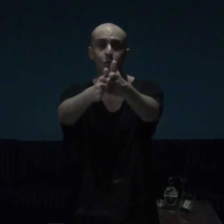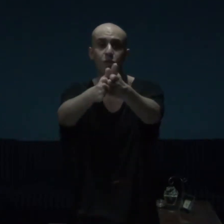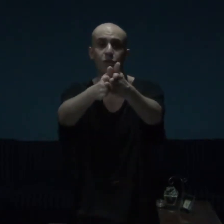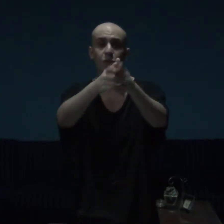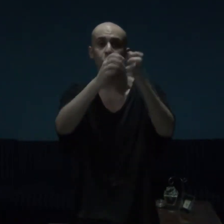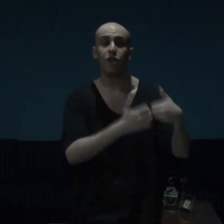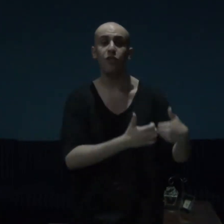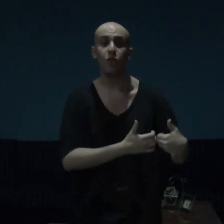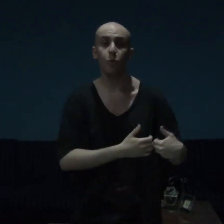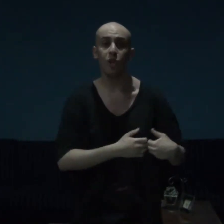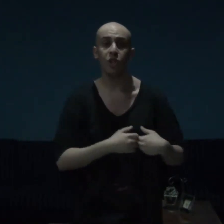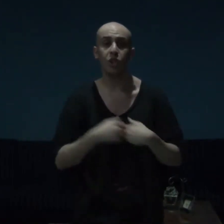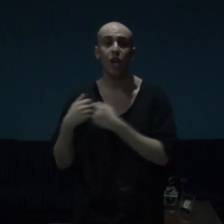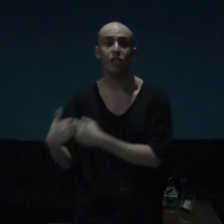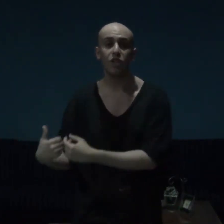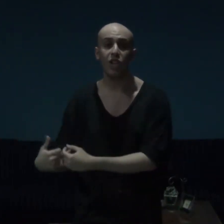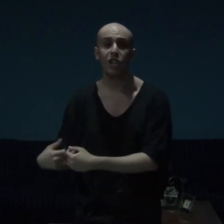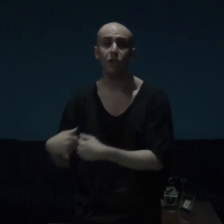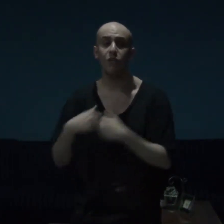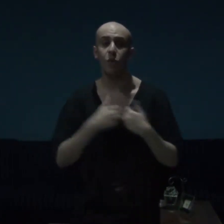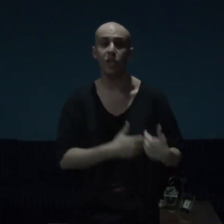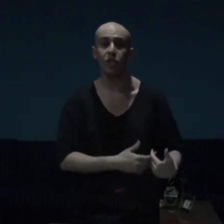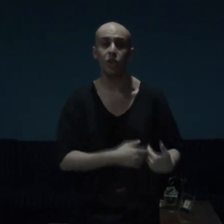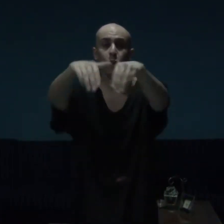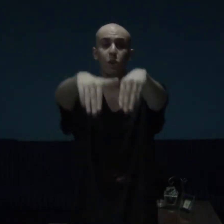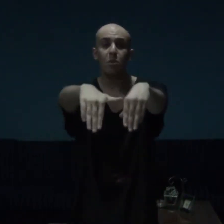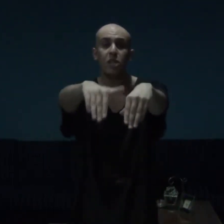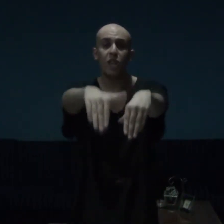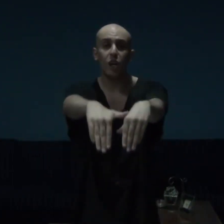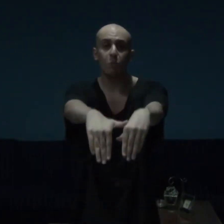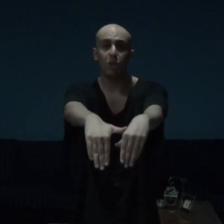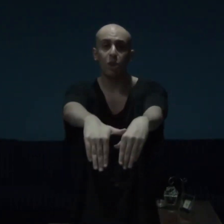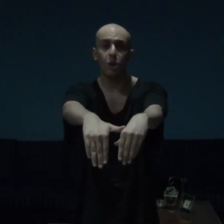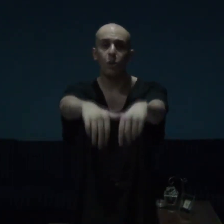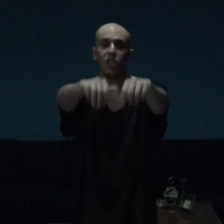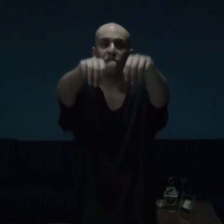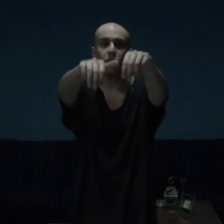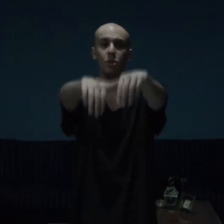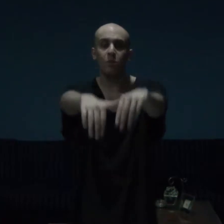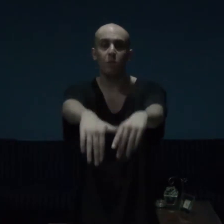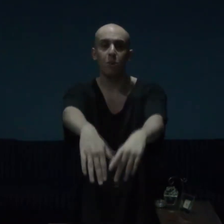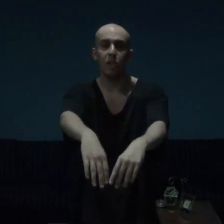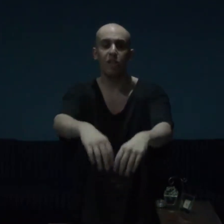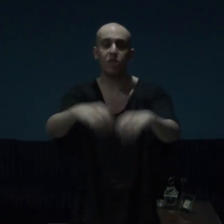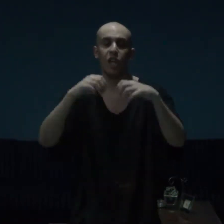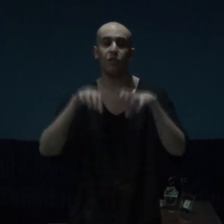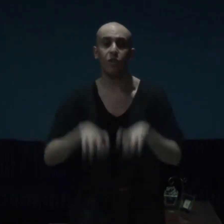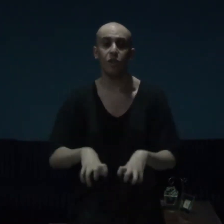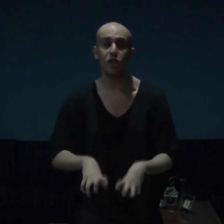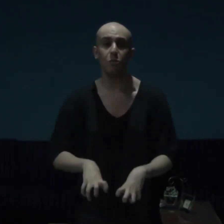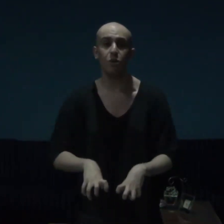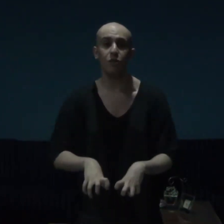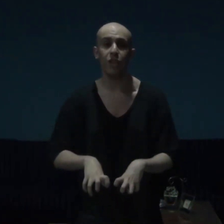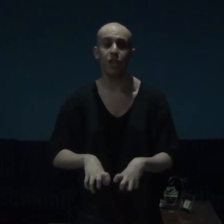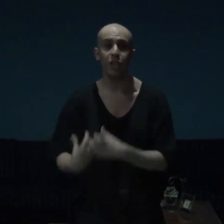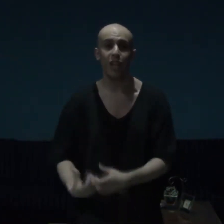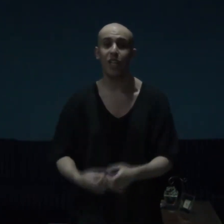review if you wish, and the link of which will be down below in the description box, and for this movie, guys